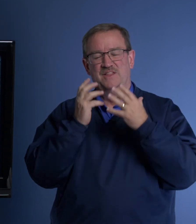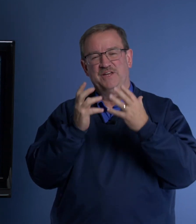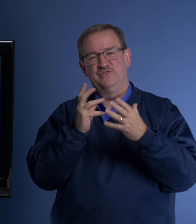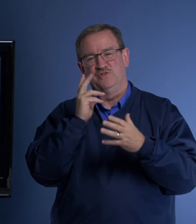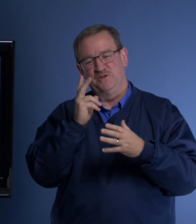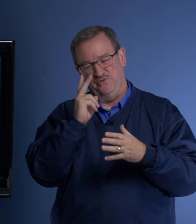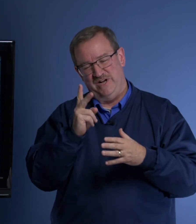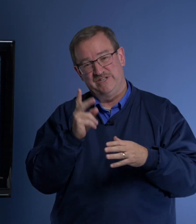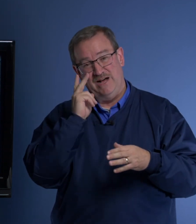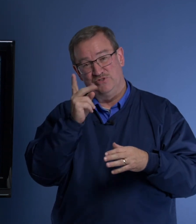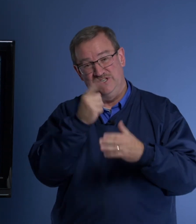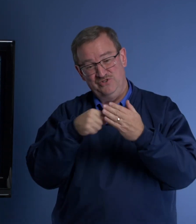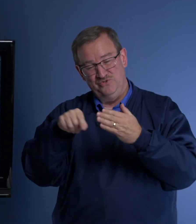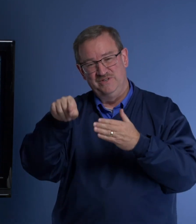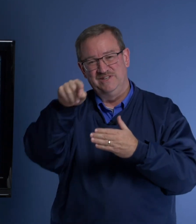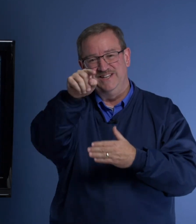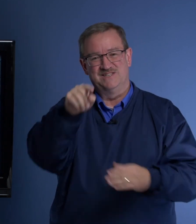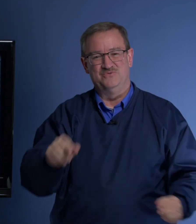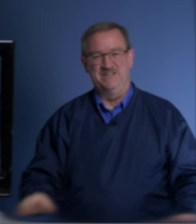Thank you so much for watching. I will see you next week.